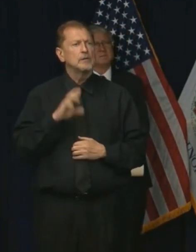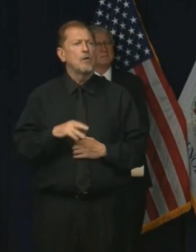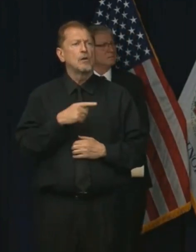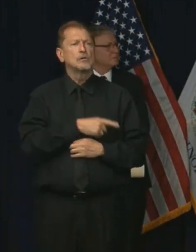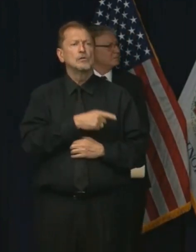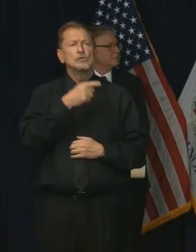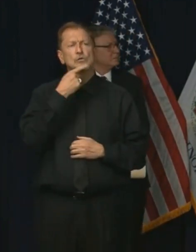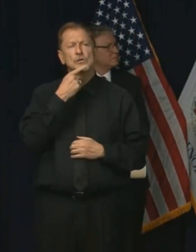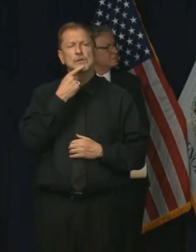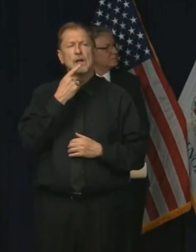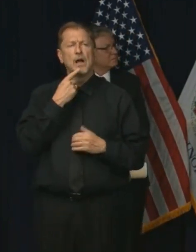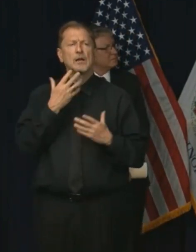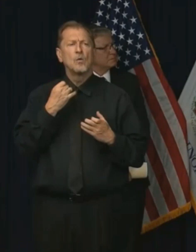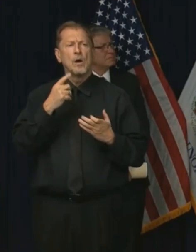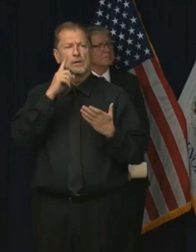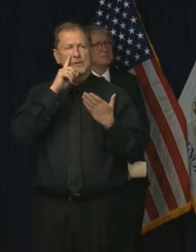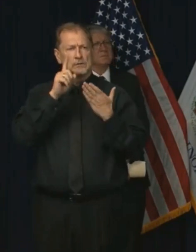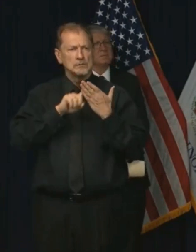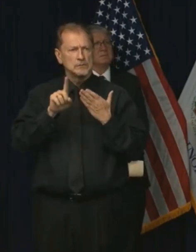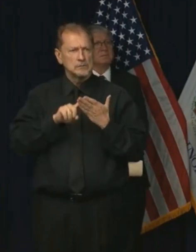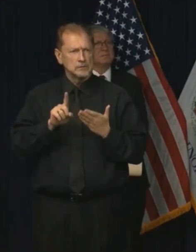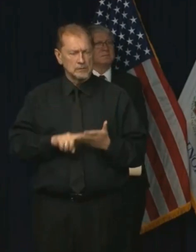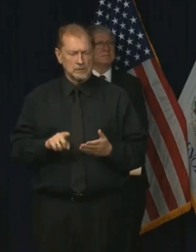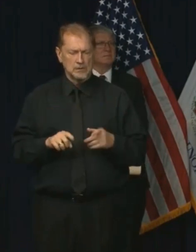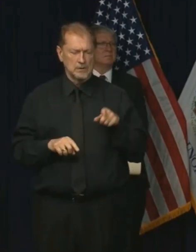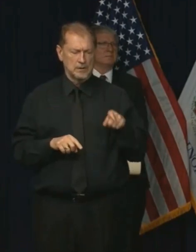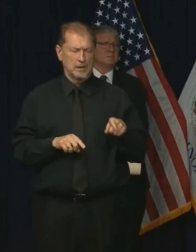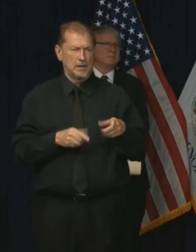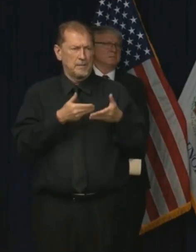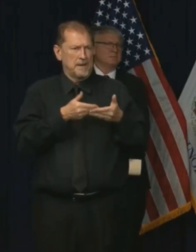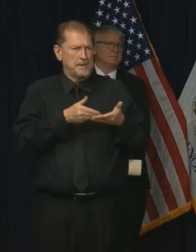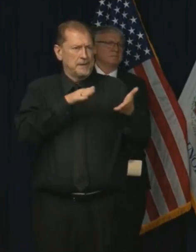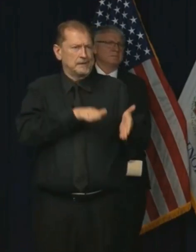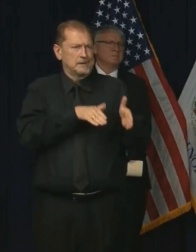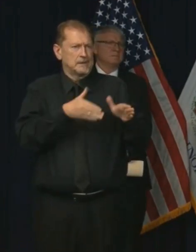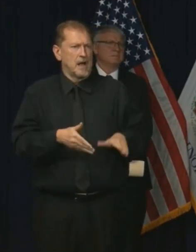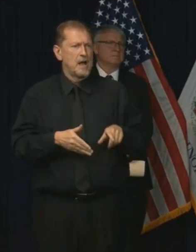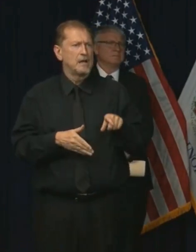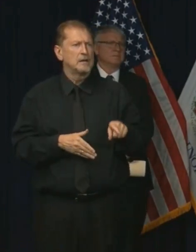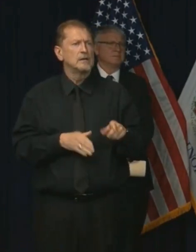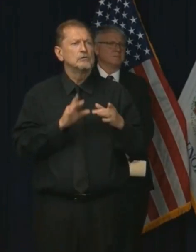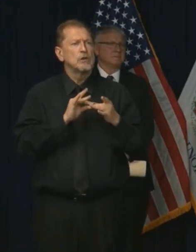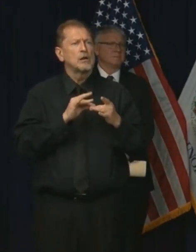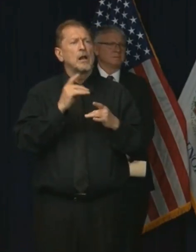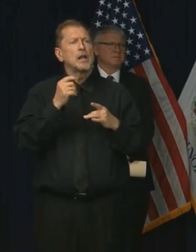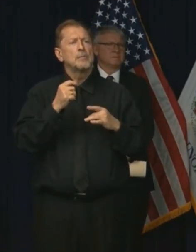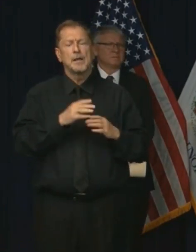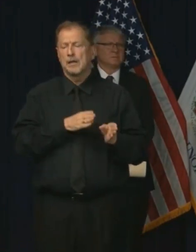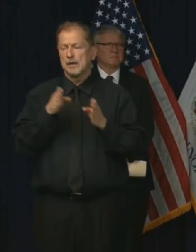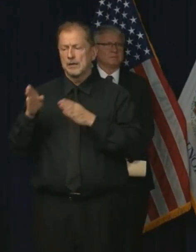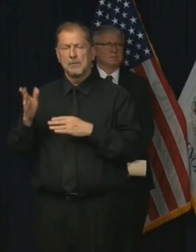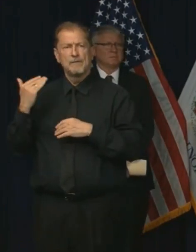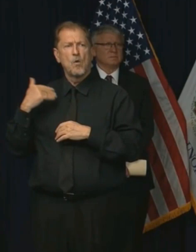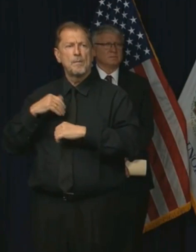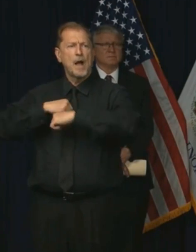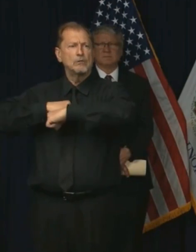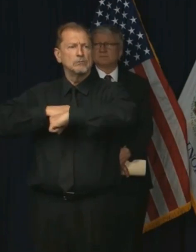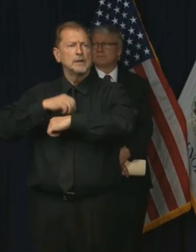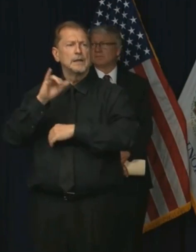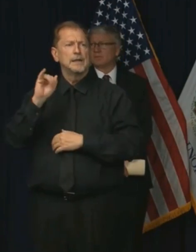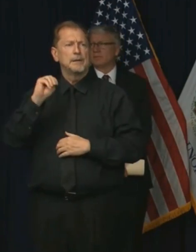further looking into the death of this infant. Tangentially, you said something about immunizations. Are kids without